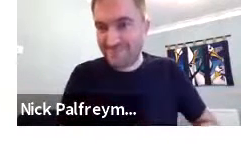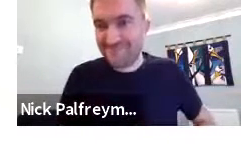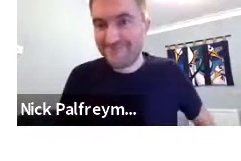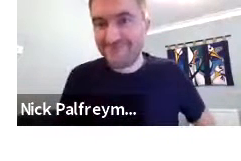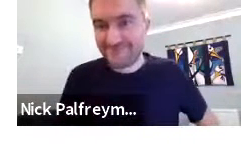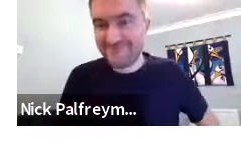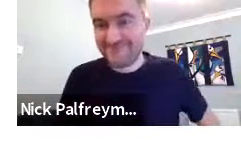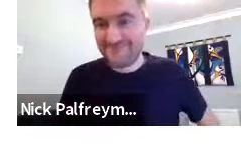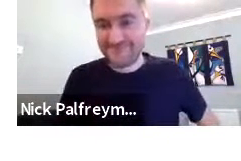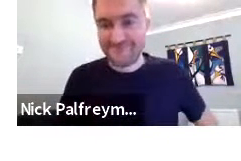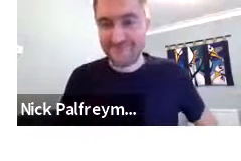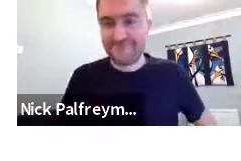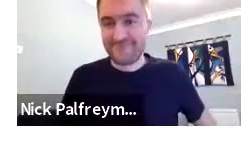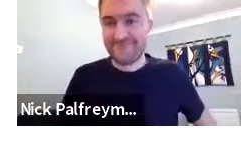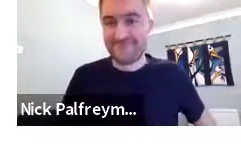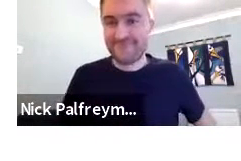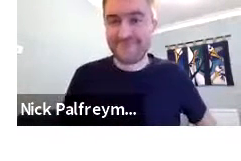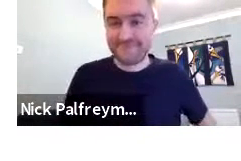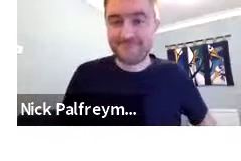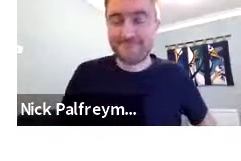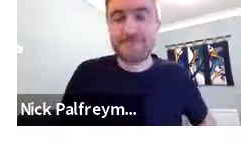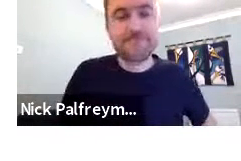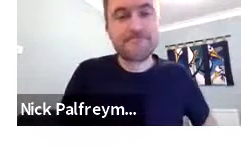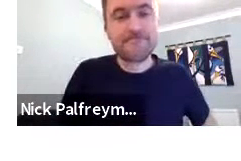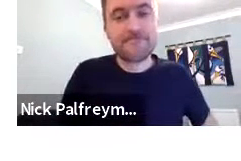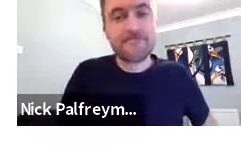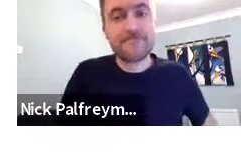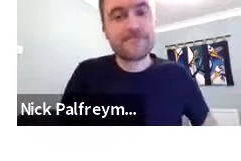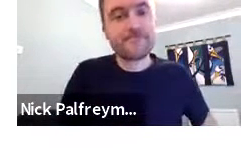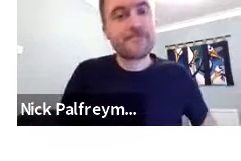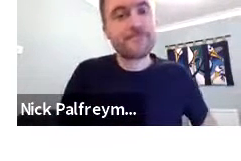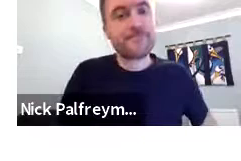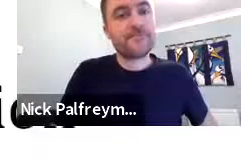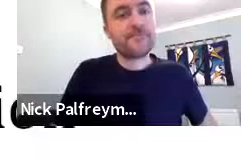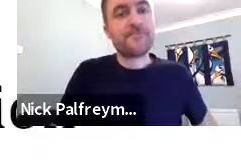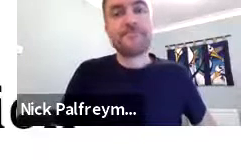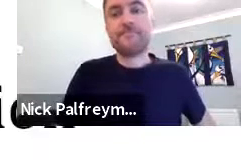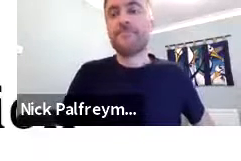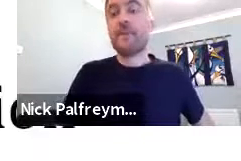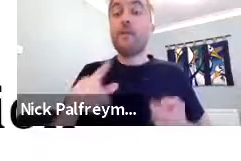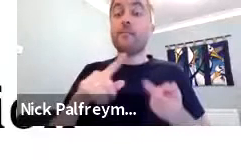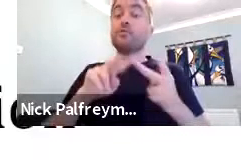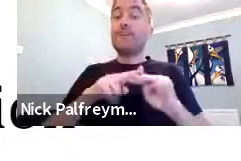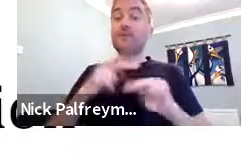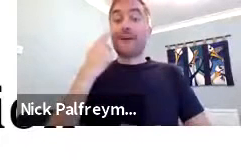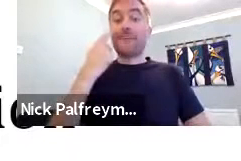really gained popularity and spread throughout Indonesia, the ASL alphabet.